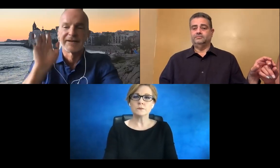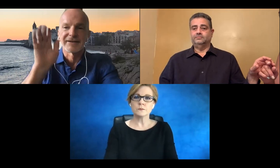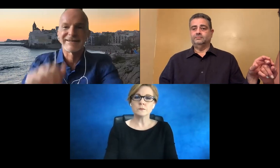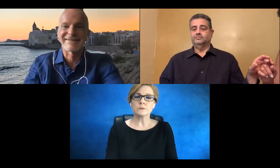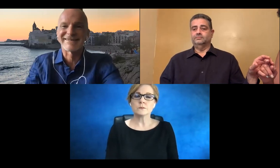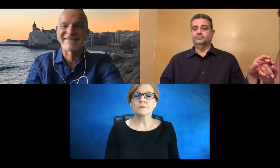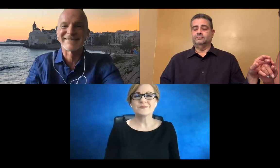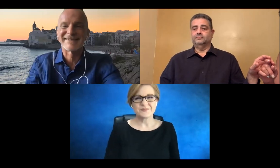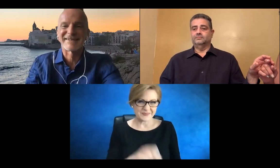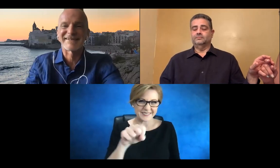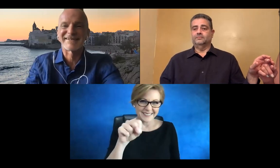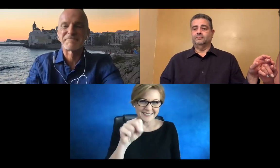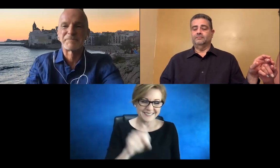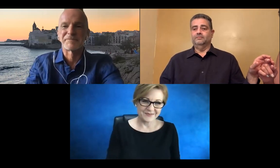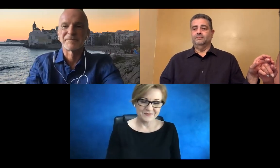Yes.